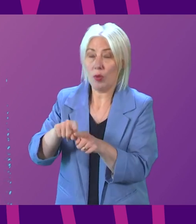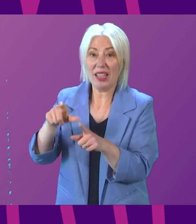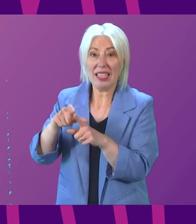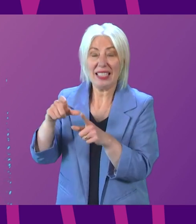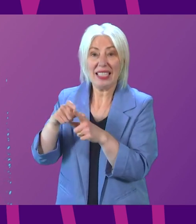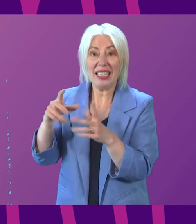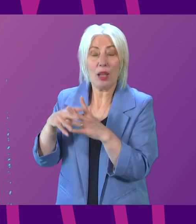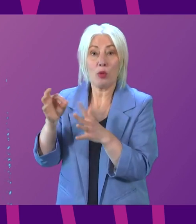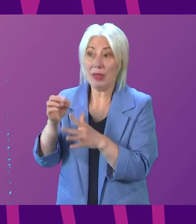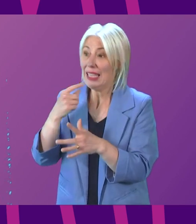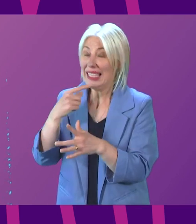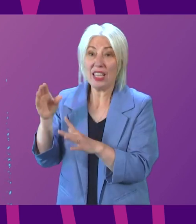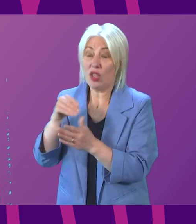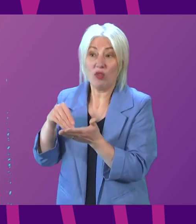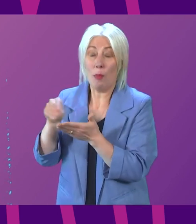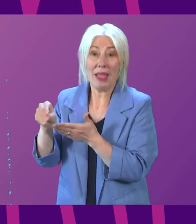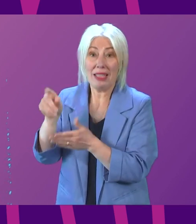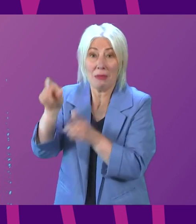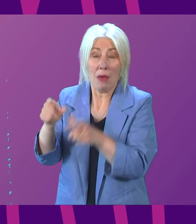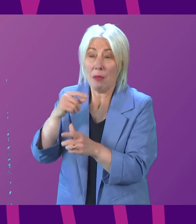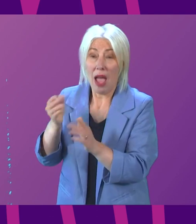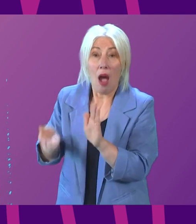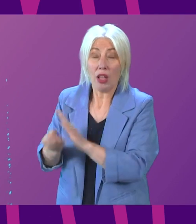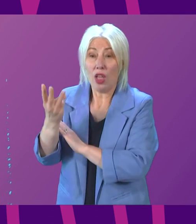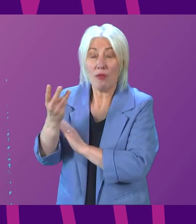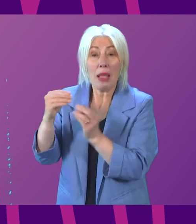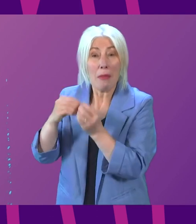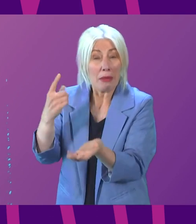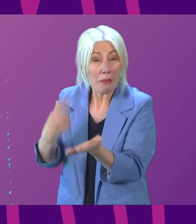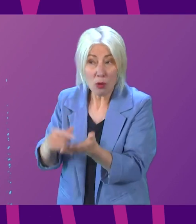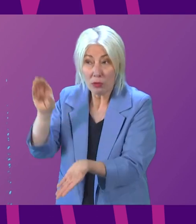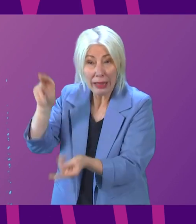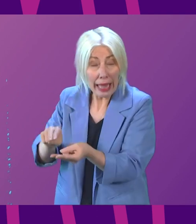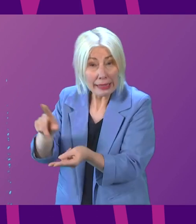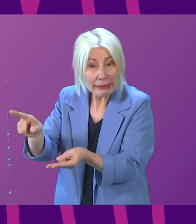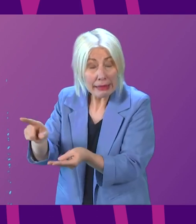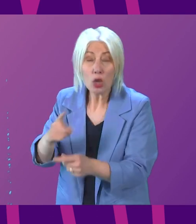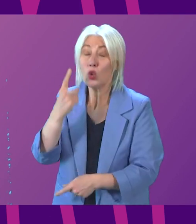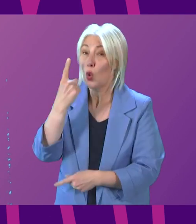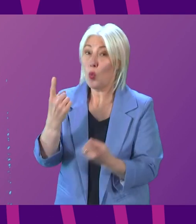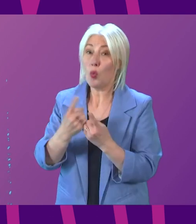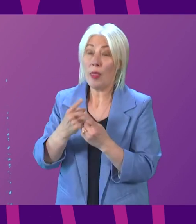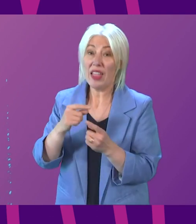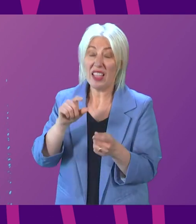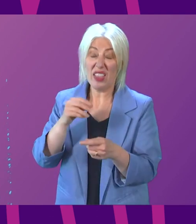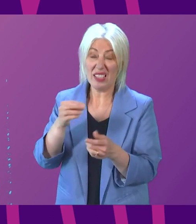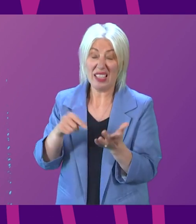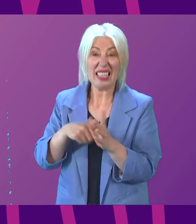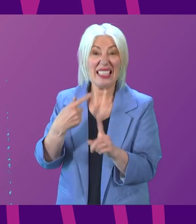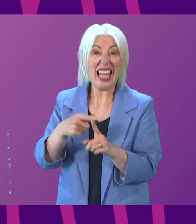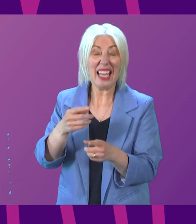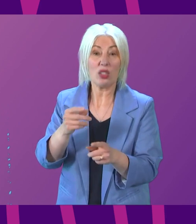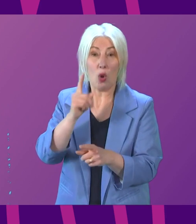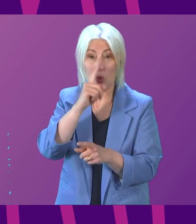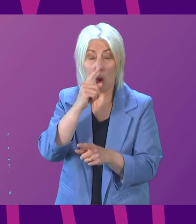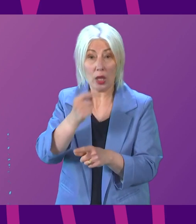underpaid claimants by almost £3 billion. Does the First Minister agree with me that the one thing the windfall tax shows is the strength